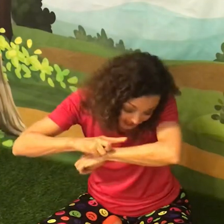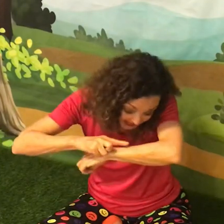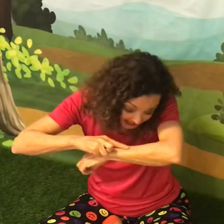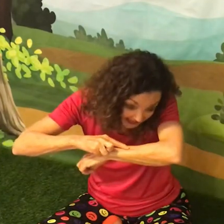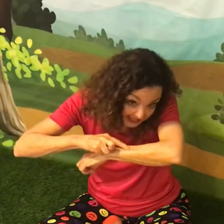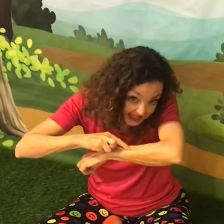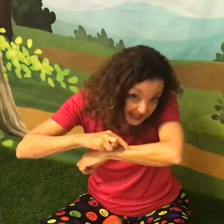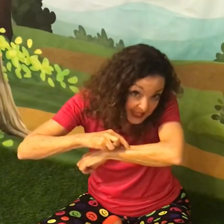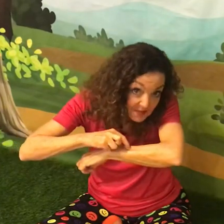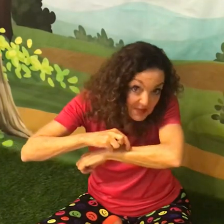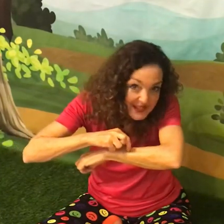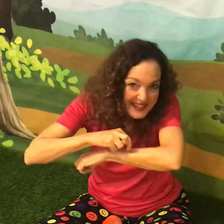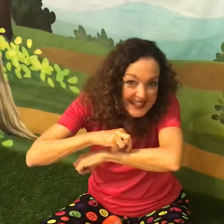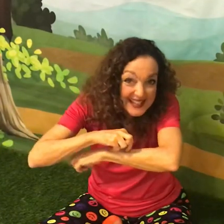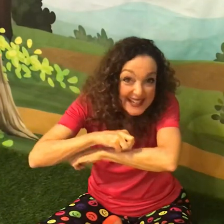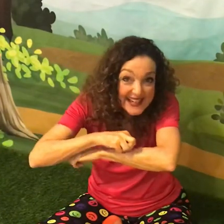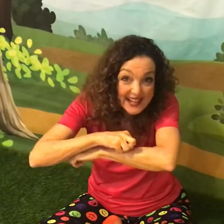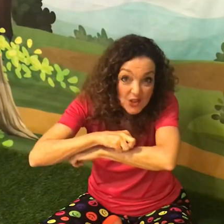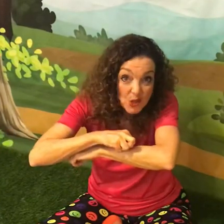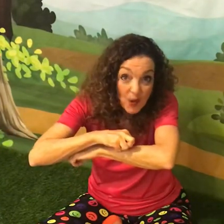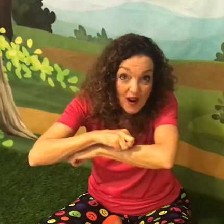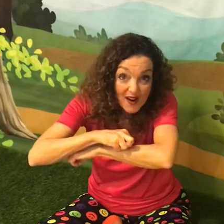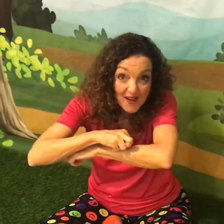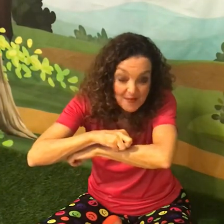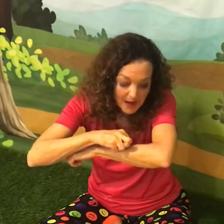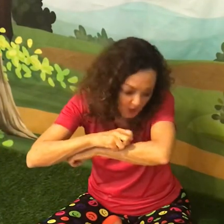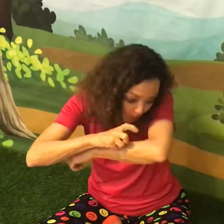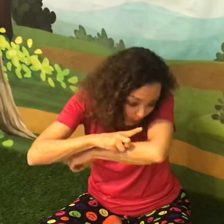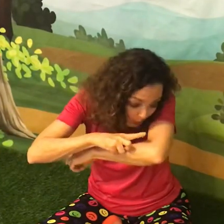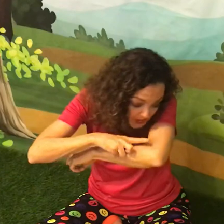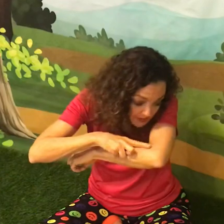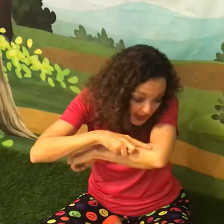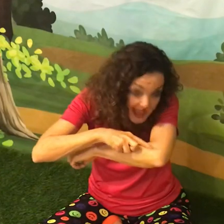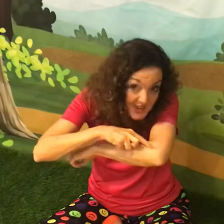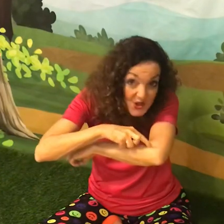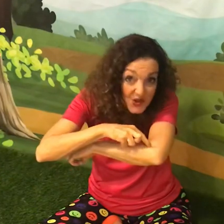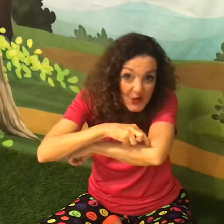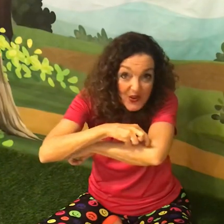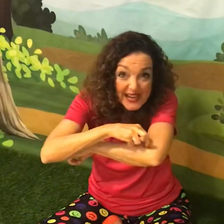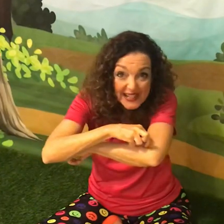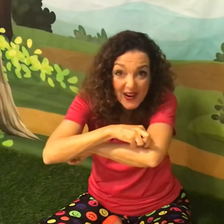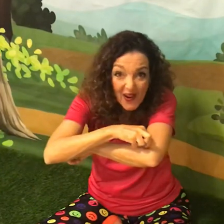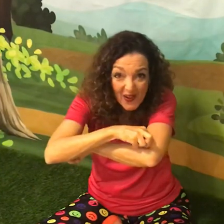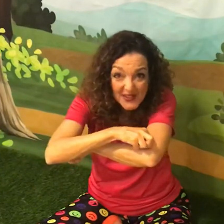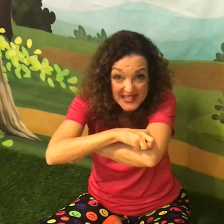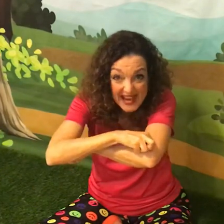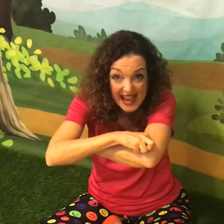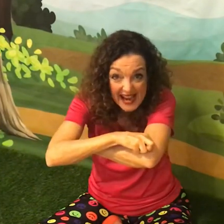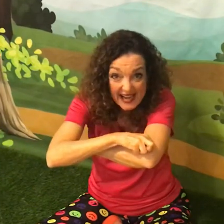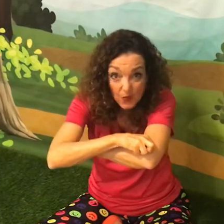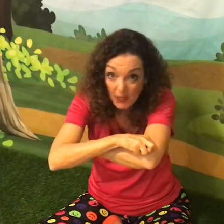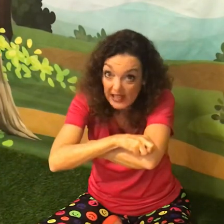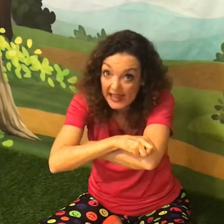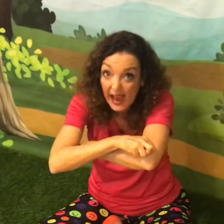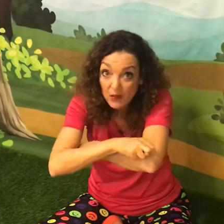itty-bitty inchworm, was measuring all day. We're going to count.